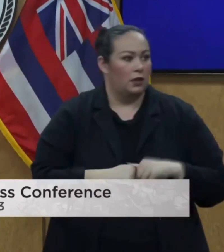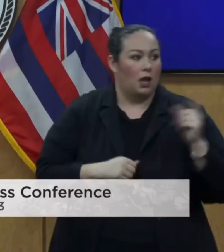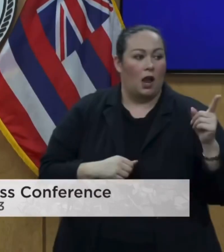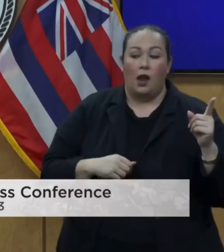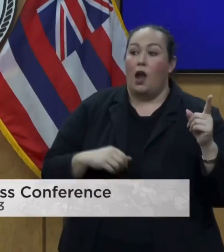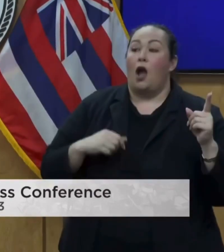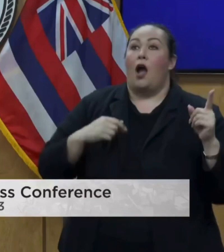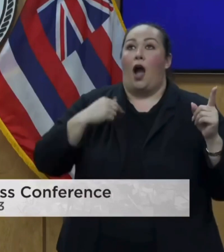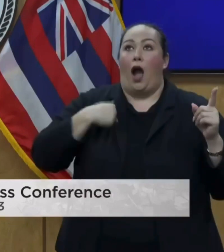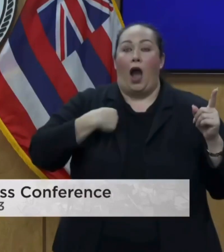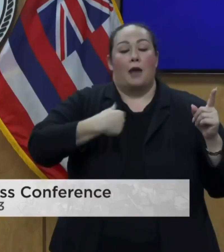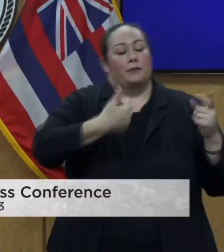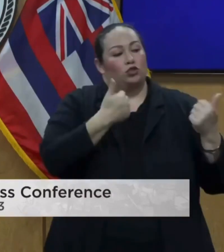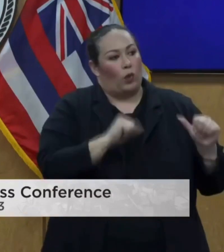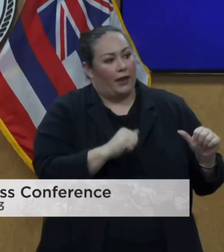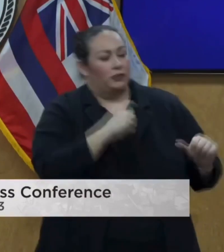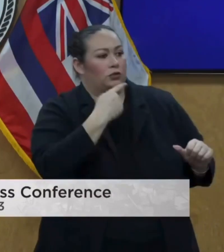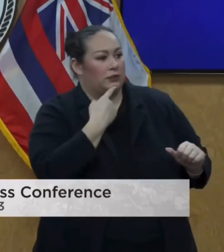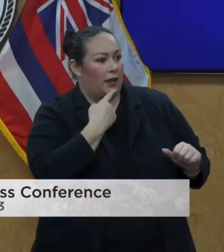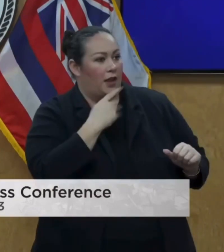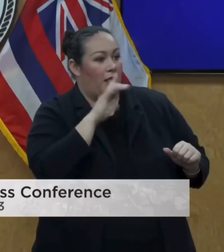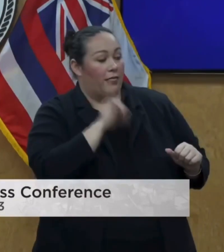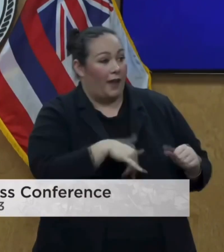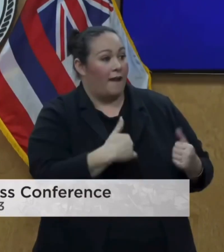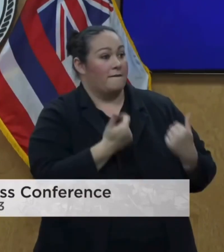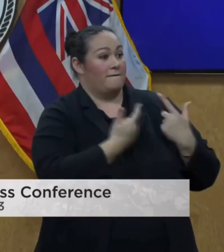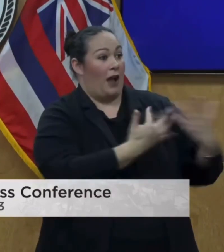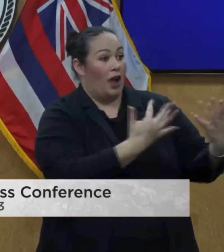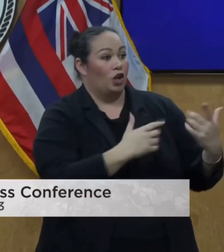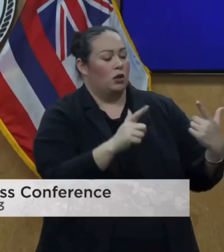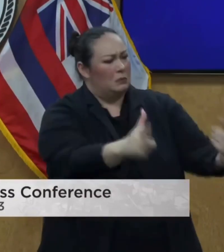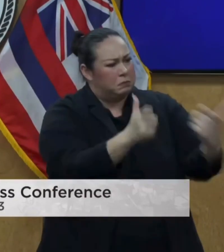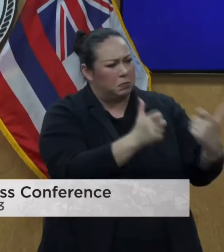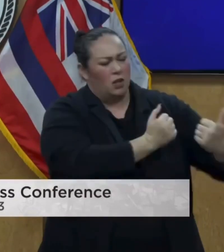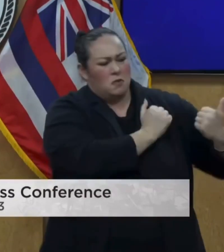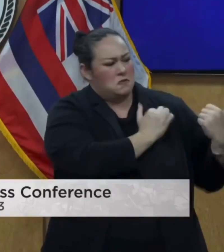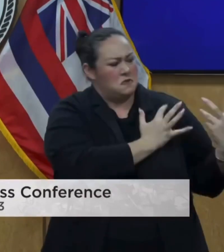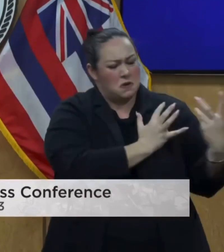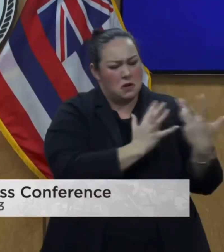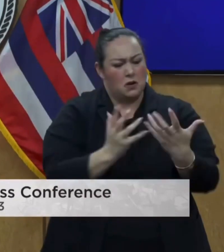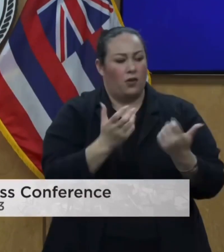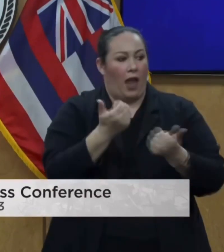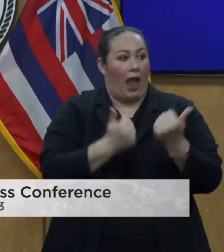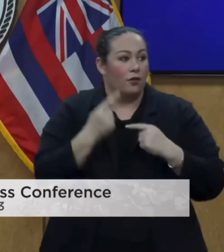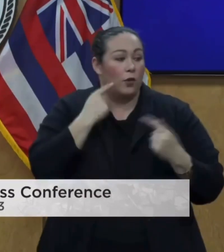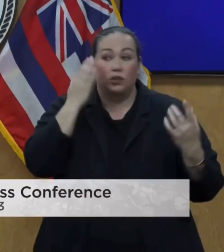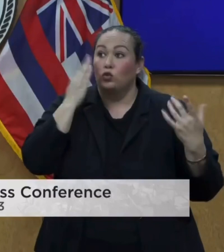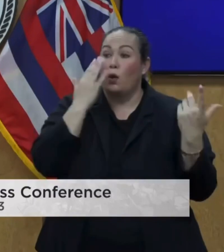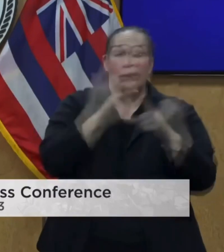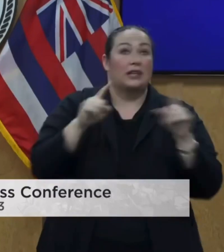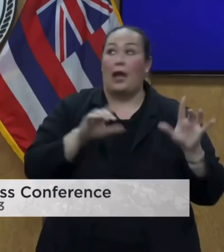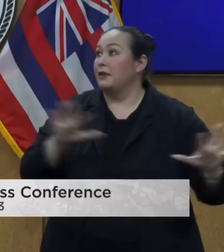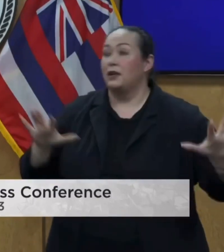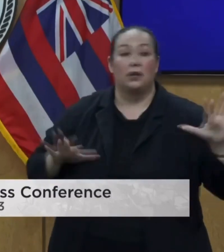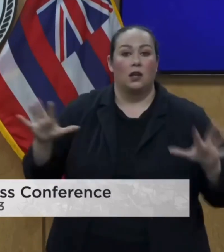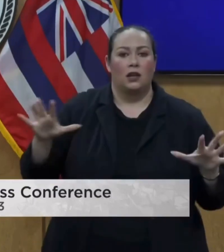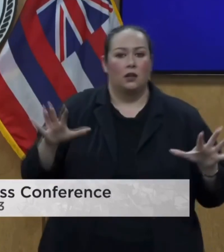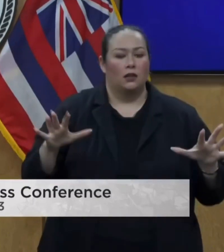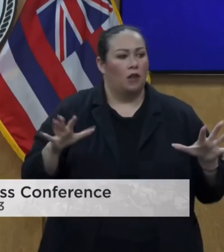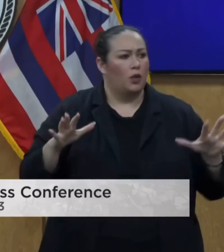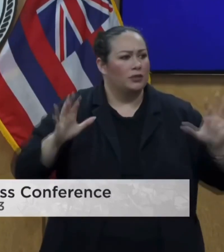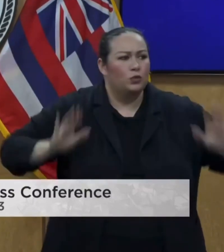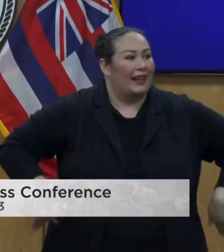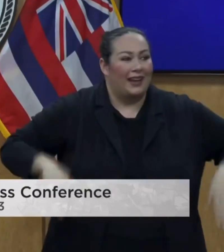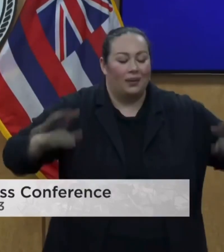timeline. What I'm trying to say is that that fire was so rapid. And by the time everyone had situational awareness, it was too